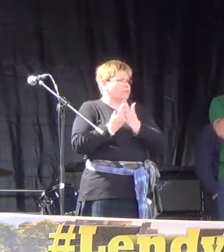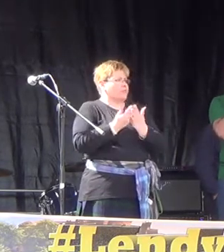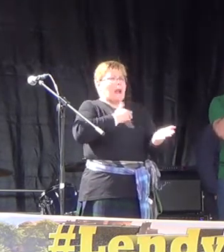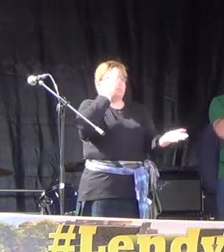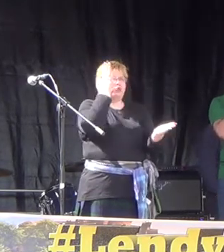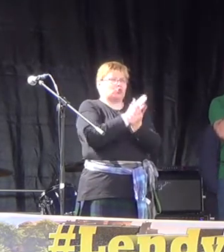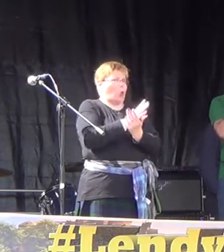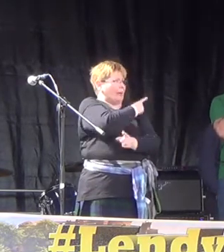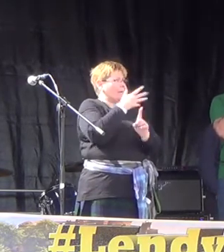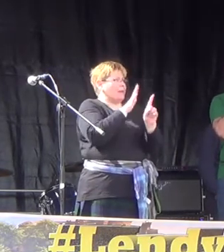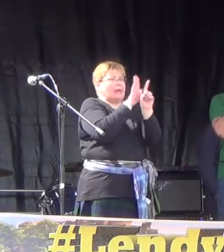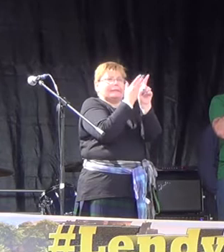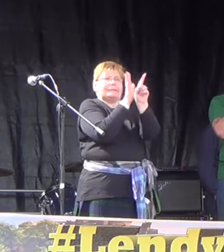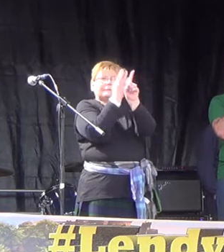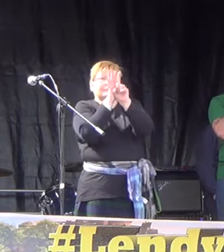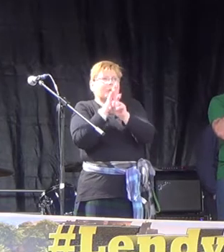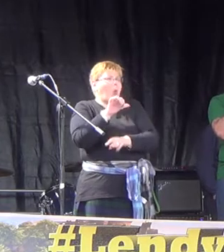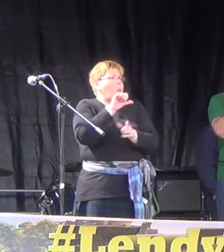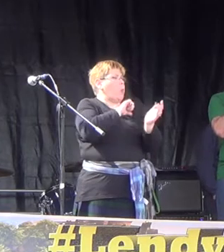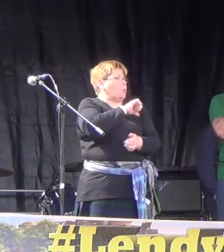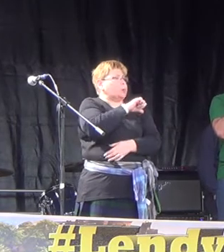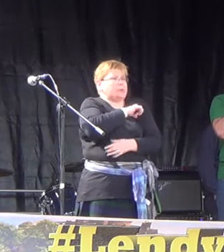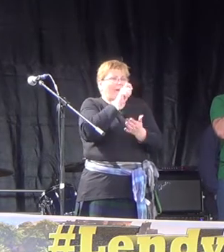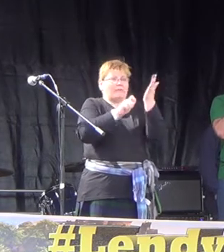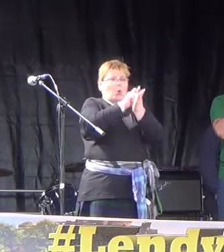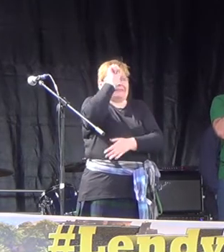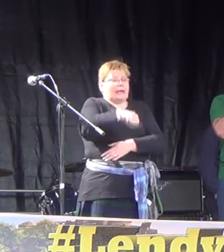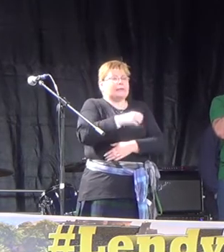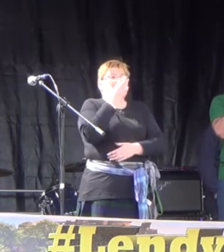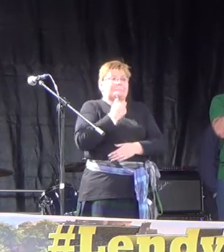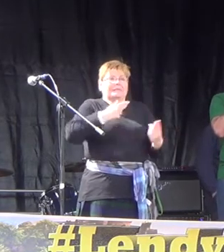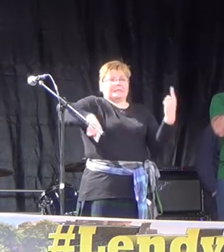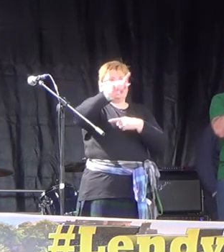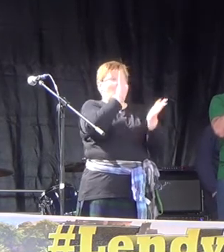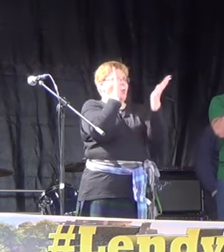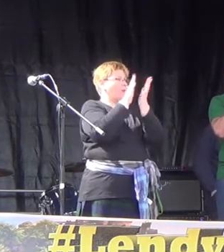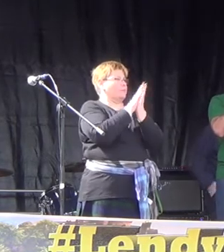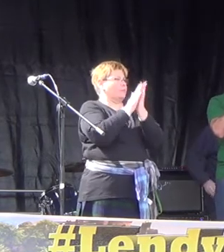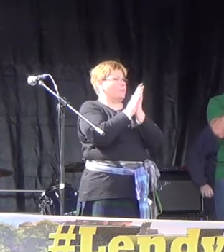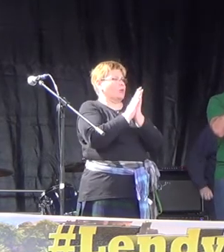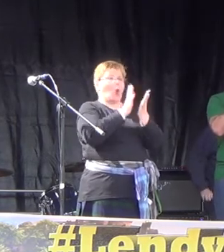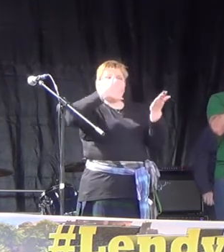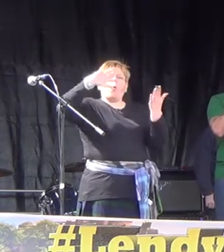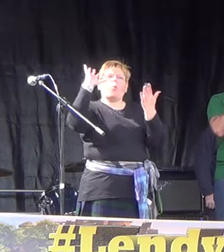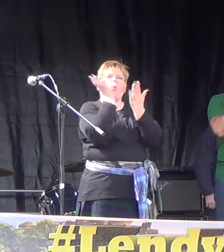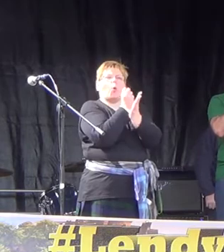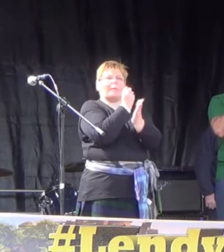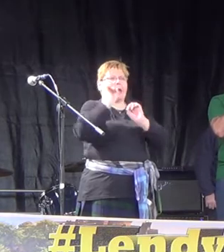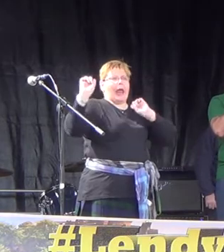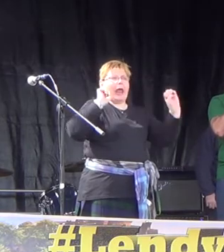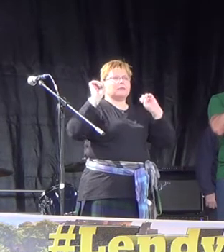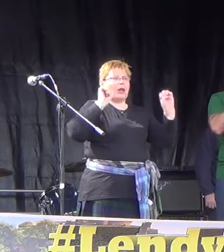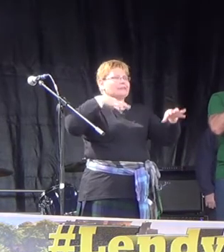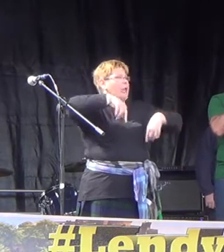sure he convinced thousands to vote yes. Please put your hand together for award-winning actor